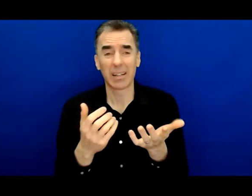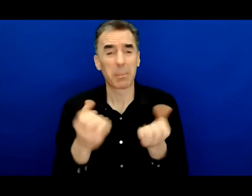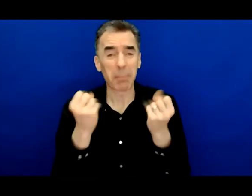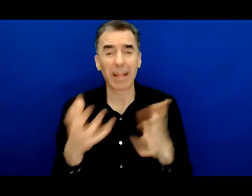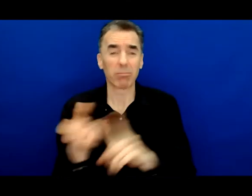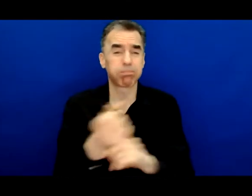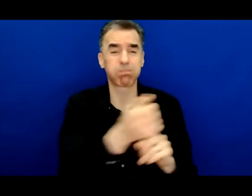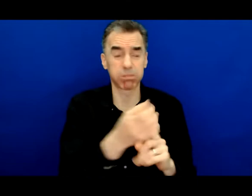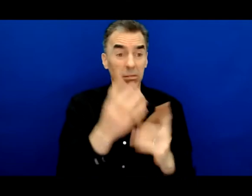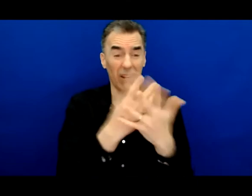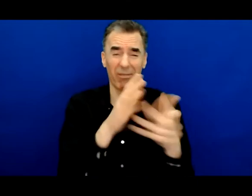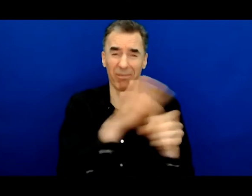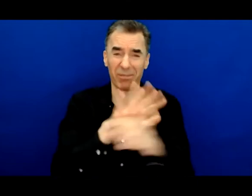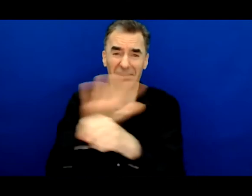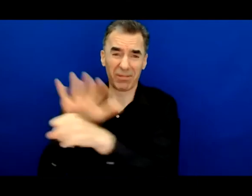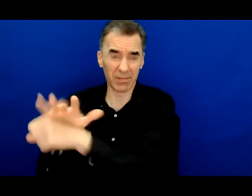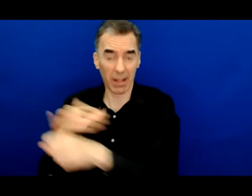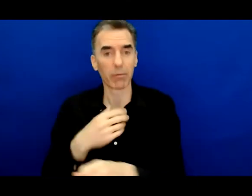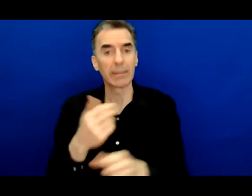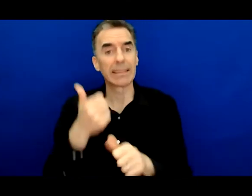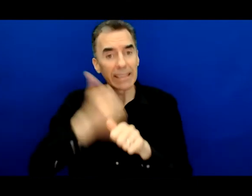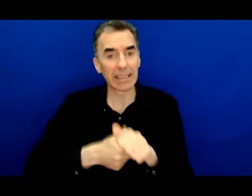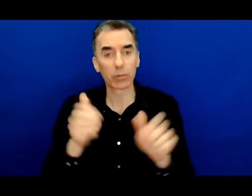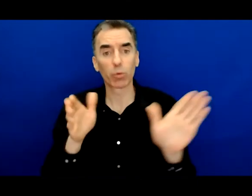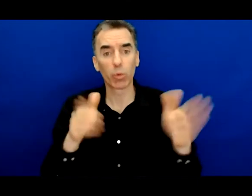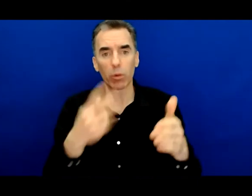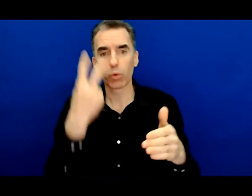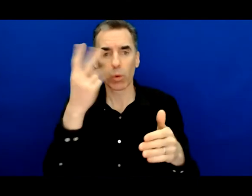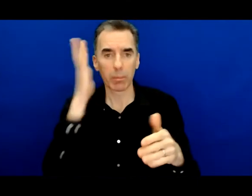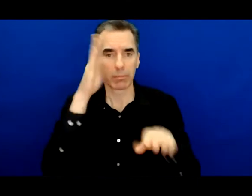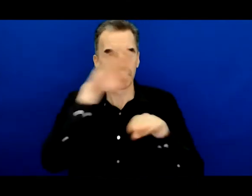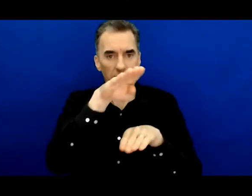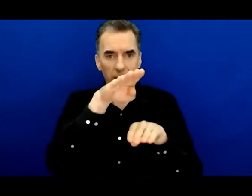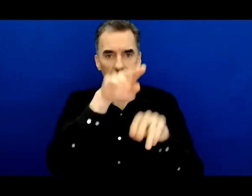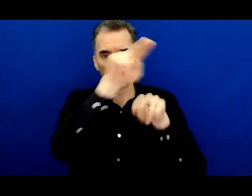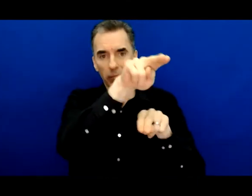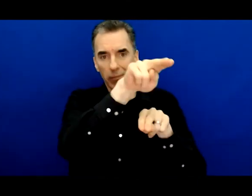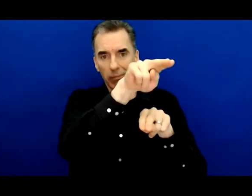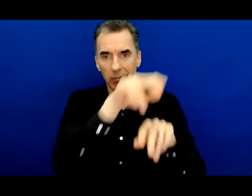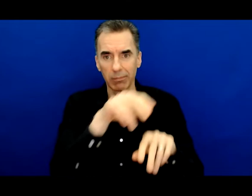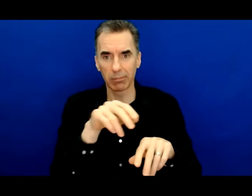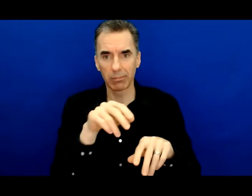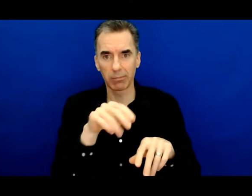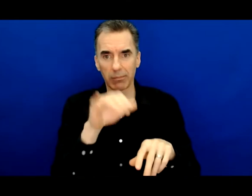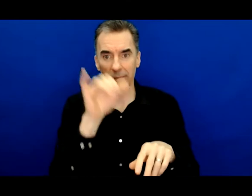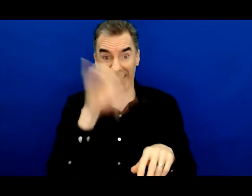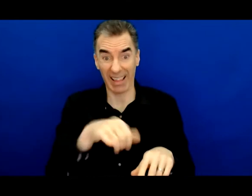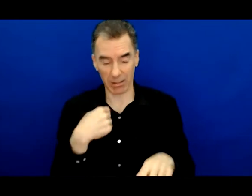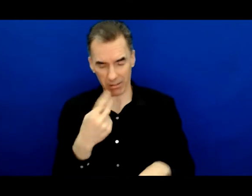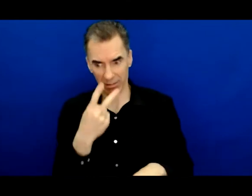And when you're trapped in an eight by 10 foot space with a stranger, especially one who talks to himself, the human mind kicks into fifth gear.